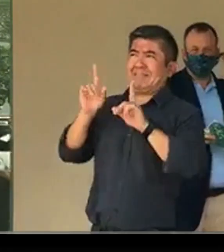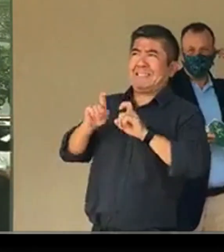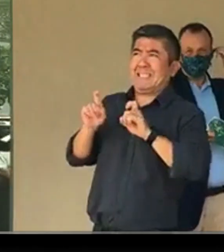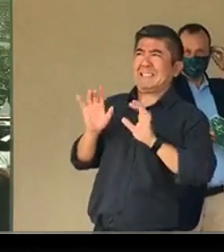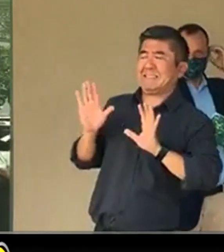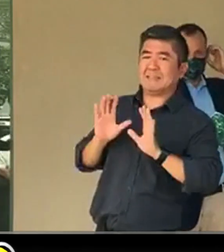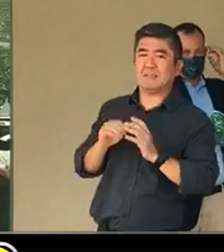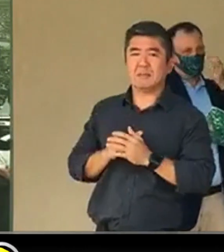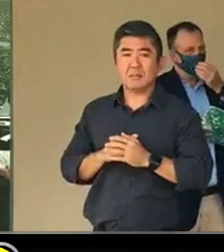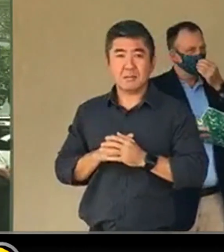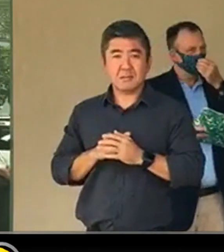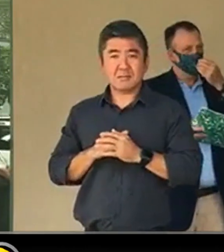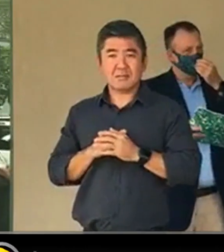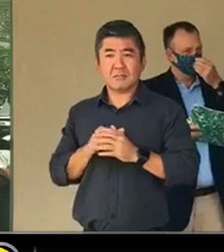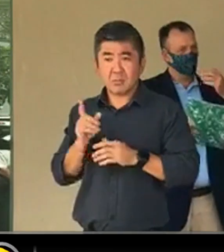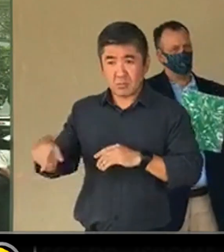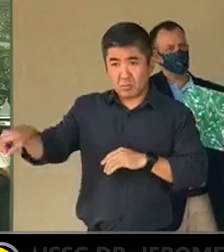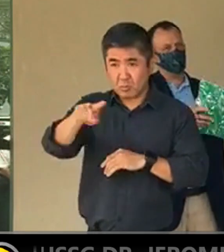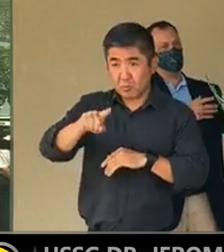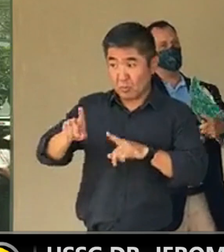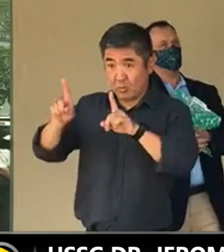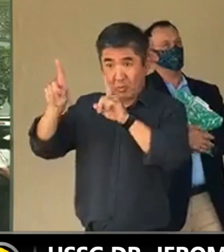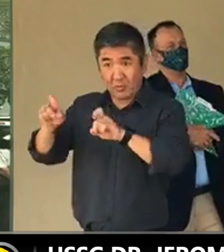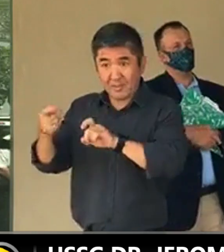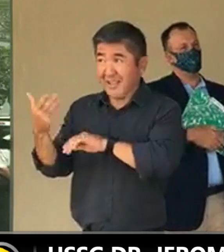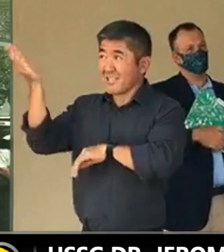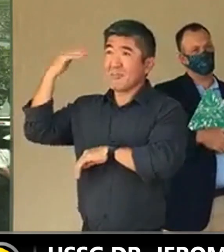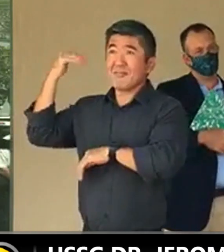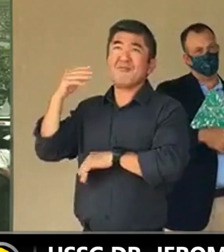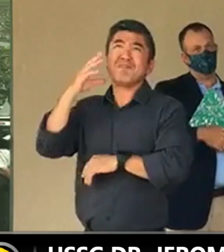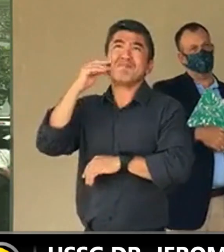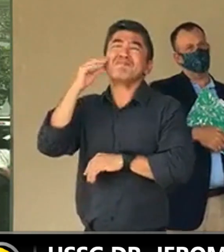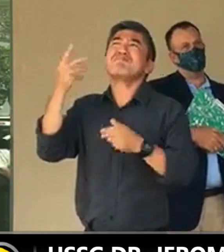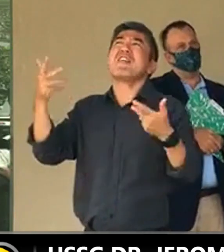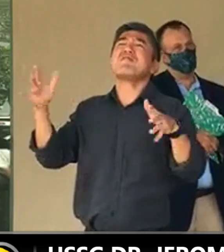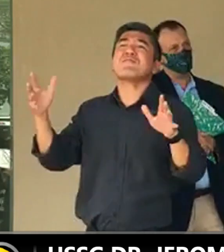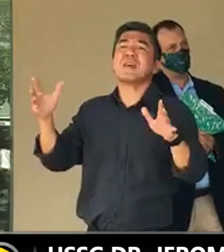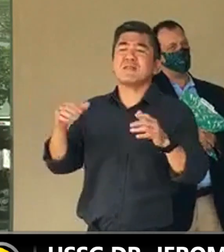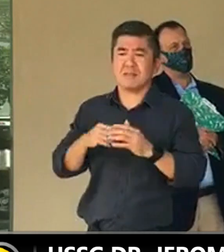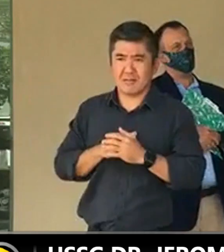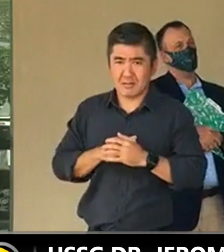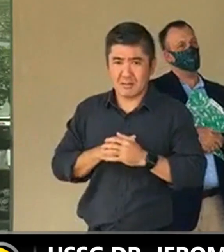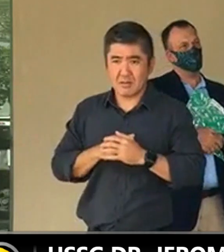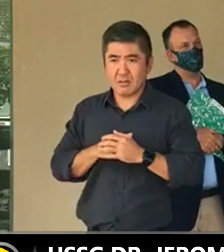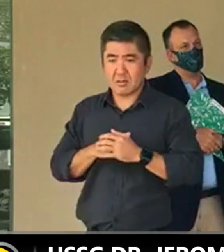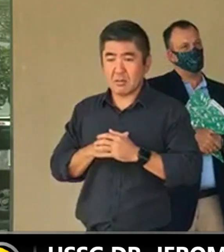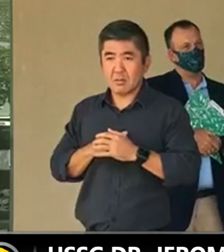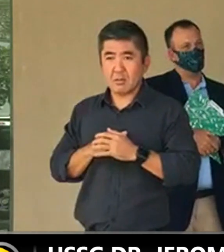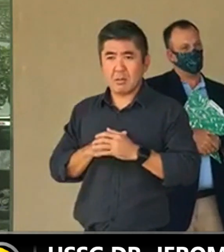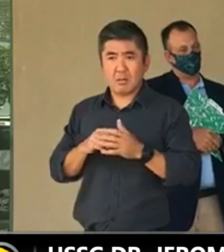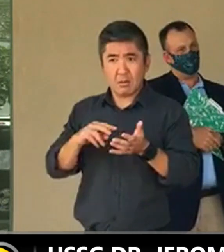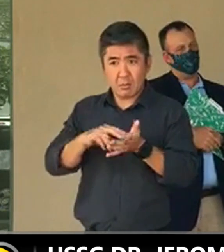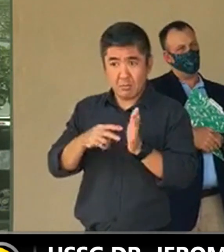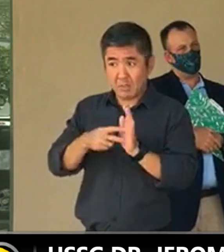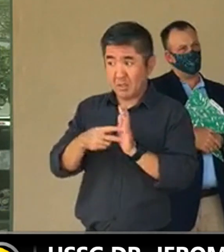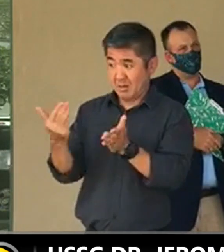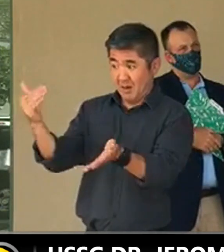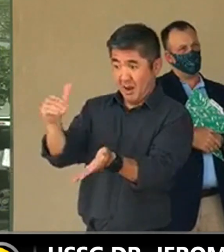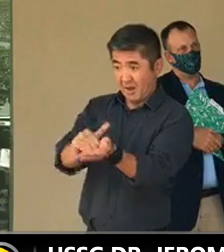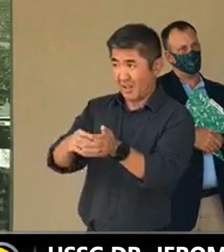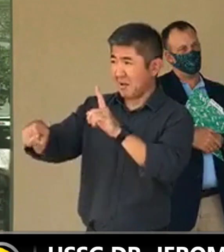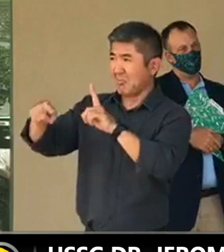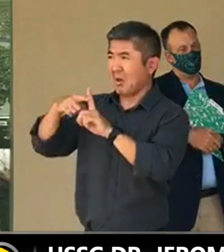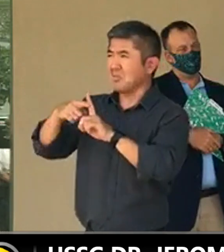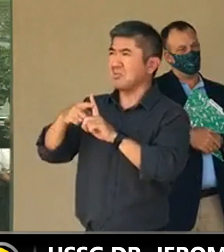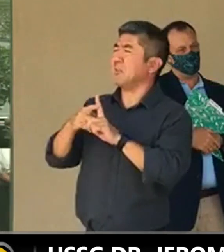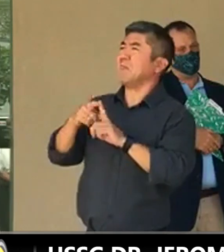that just because you've got tested before doesn't mean that you could you that you couldn't be positive now. It's